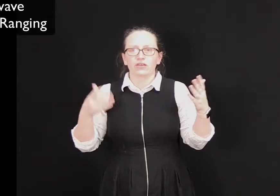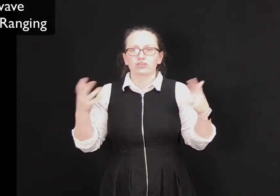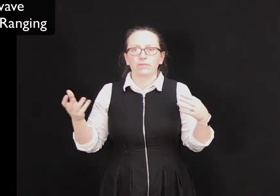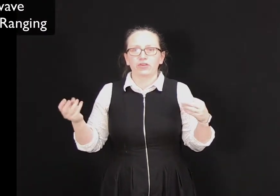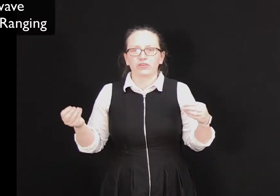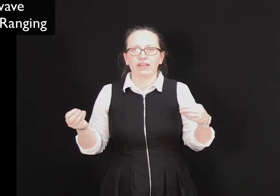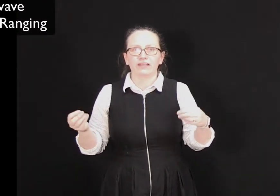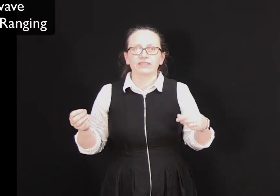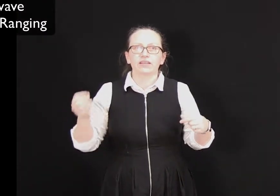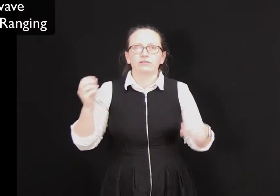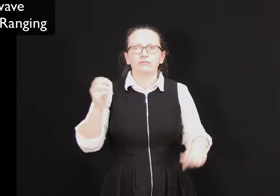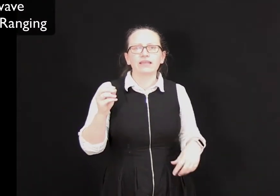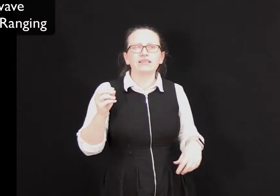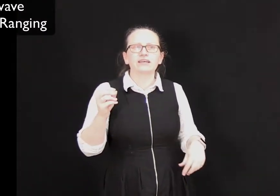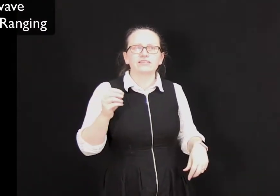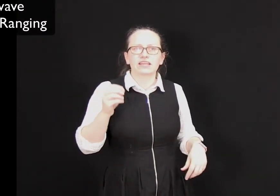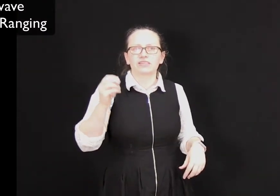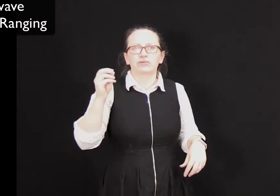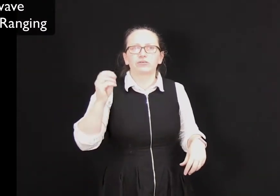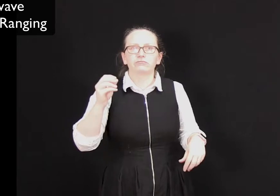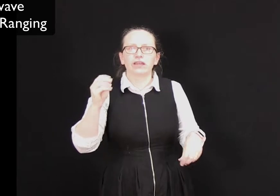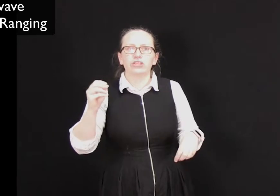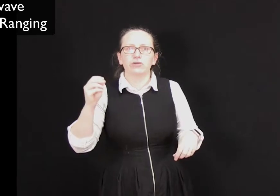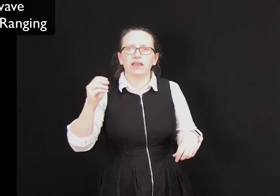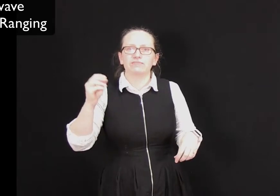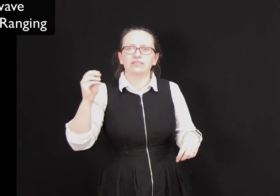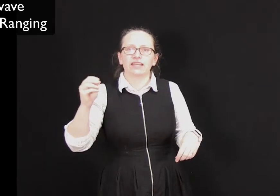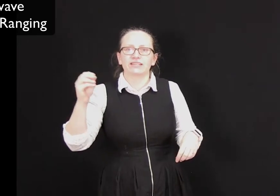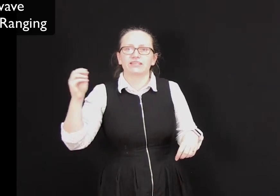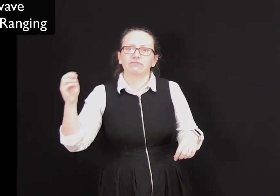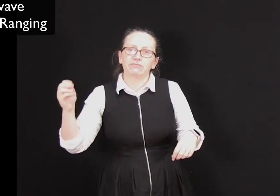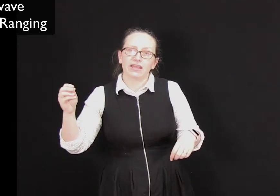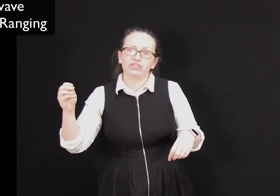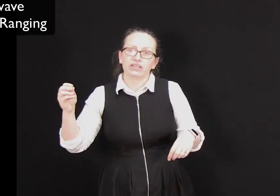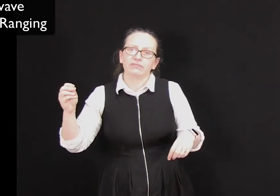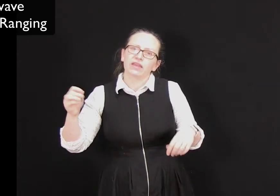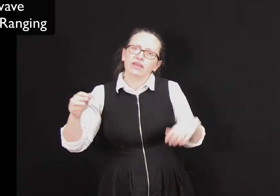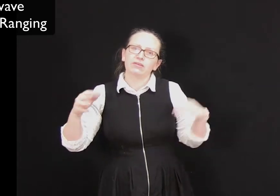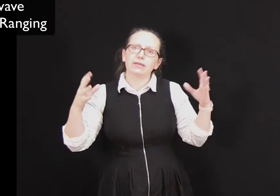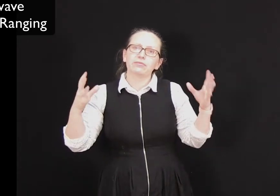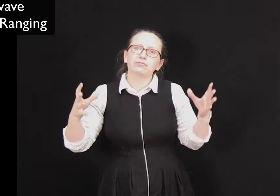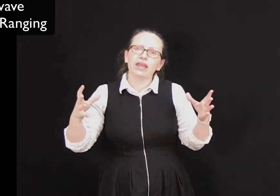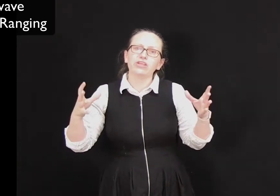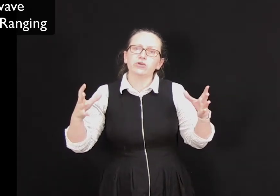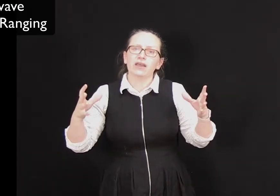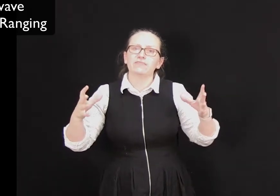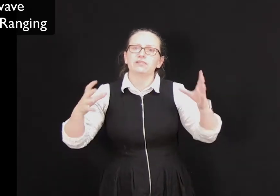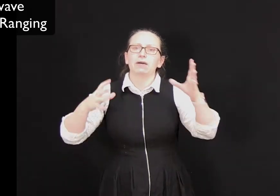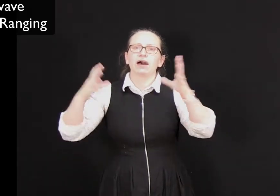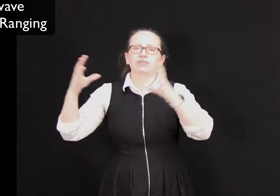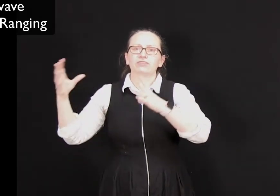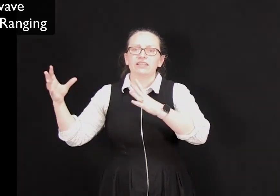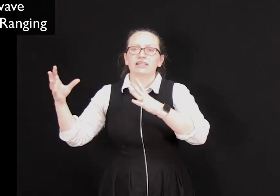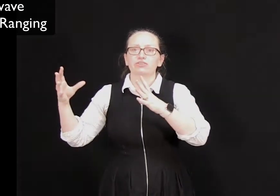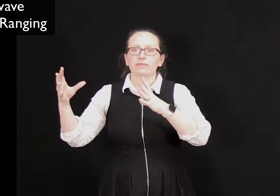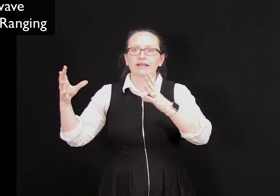Doppler effect. Radar stands for radio wave detecting and ranging. Remember radio waves are part of the electromagnetic